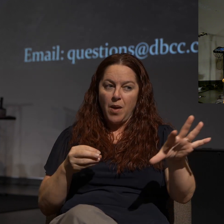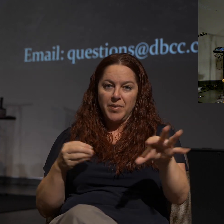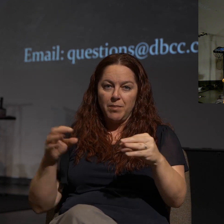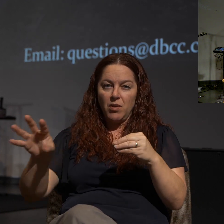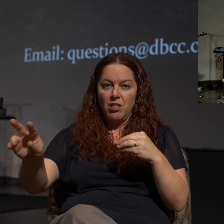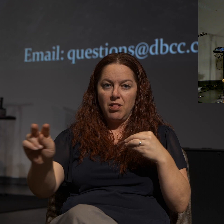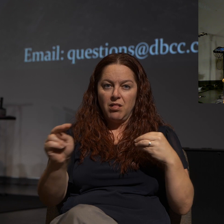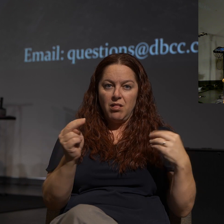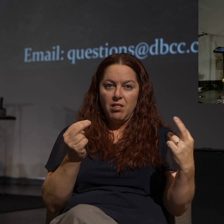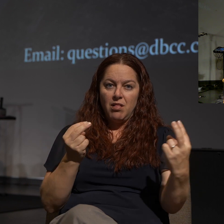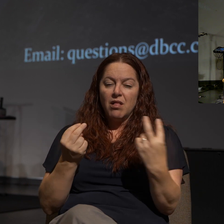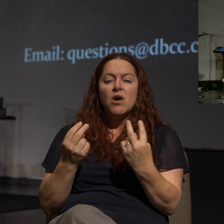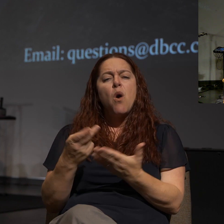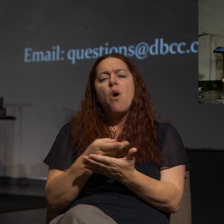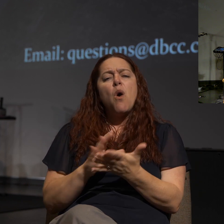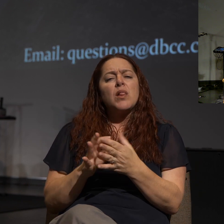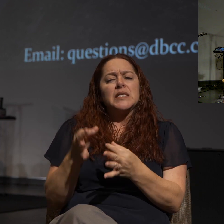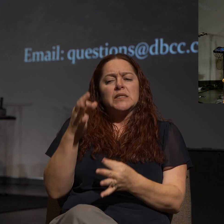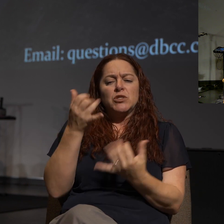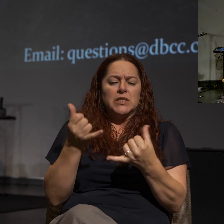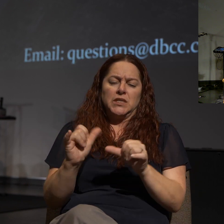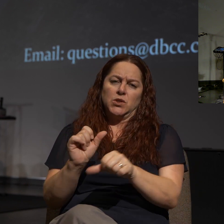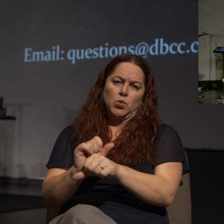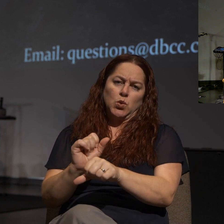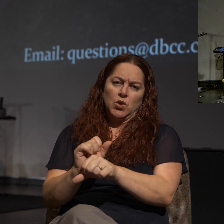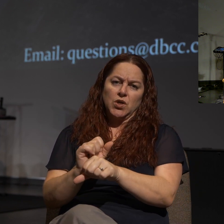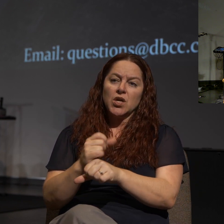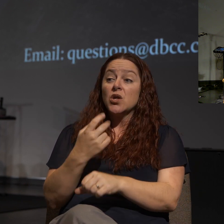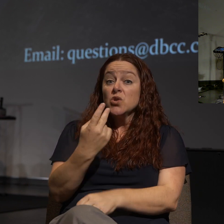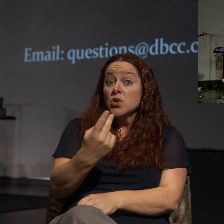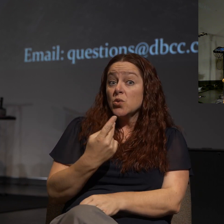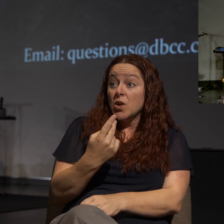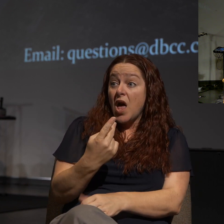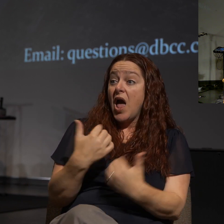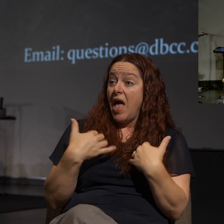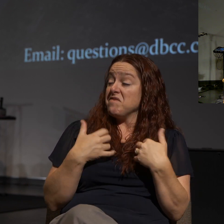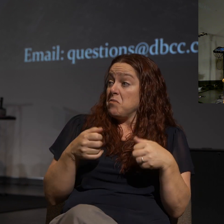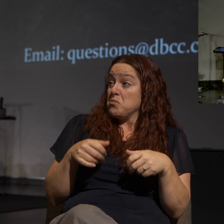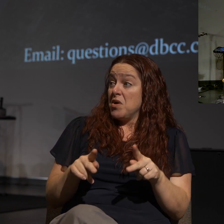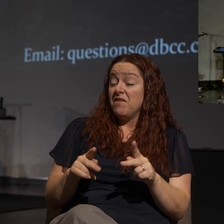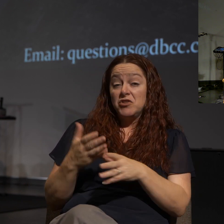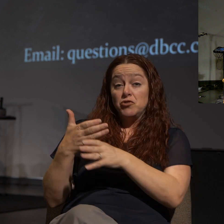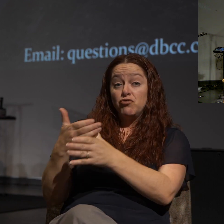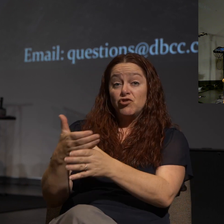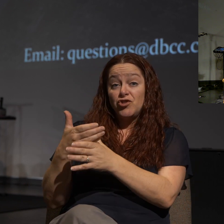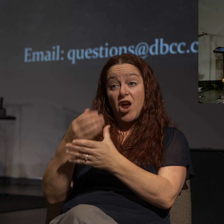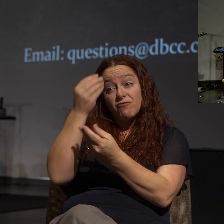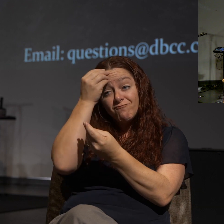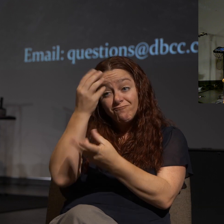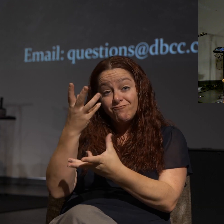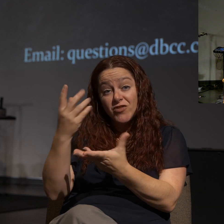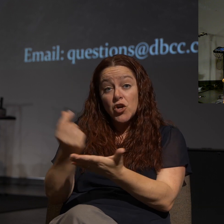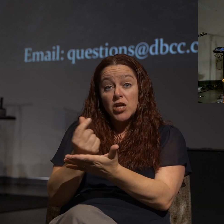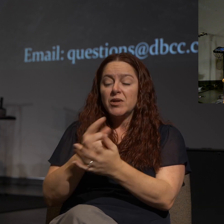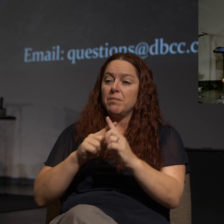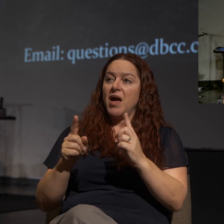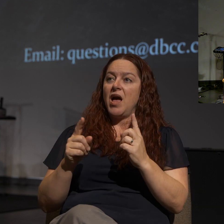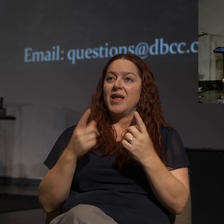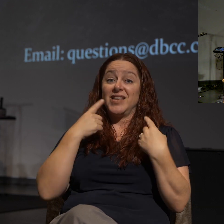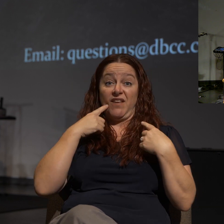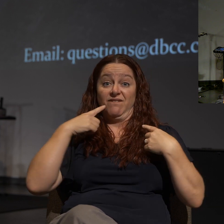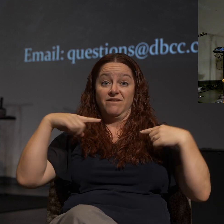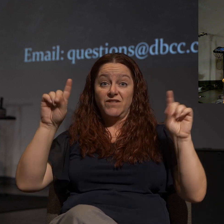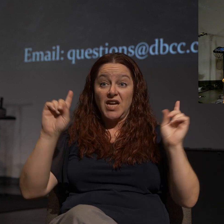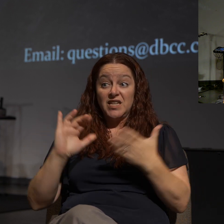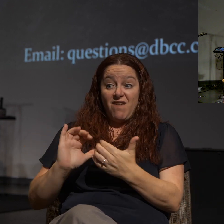is. The Holy Spirit is still doing the work. You and I get the privilege of sharing the gospel. But we can be effective in how we share